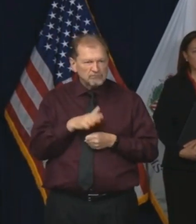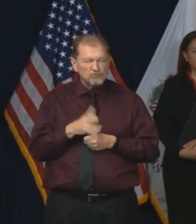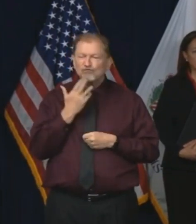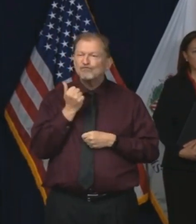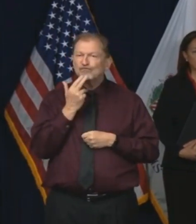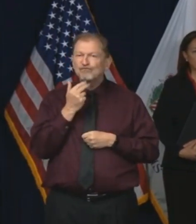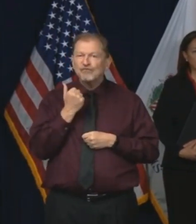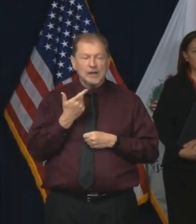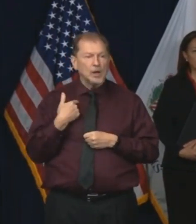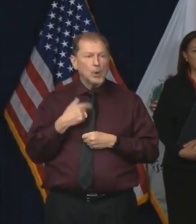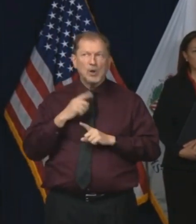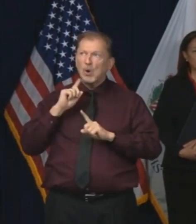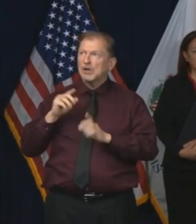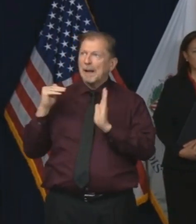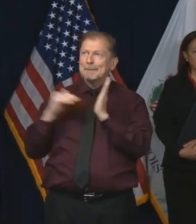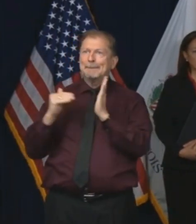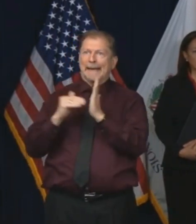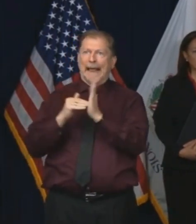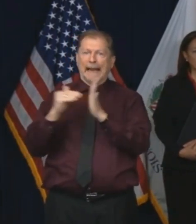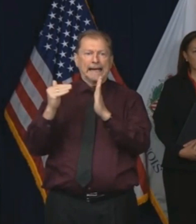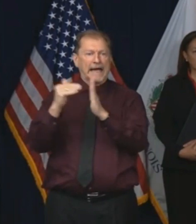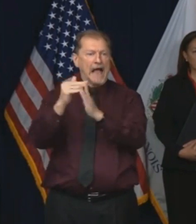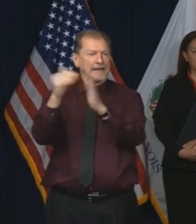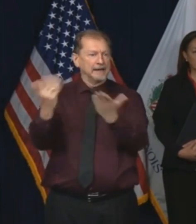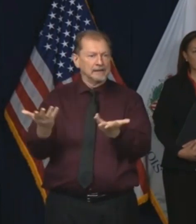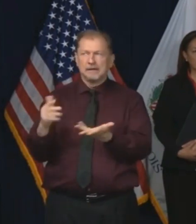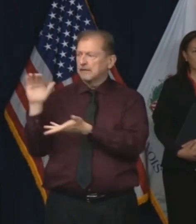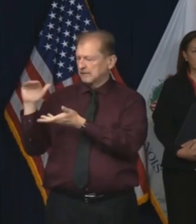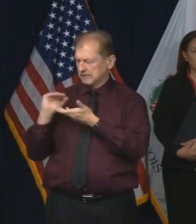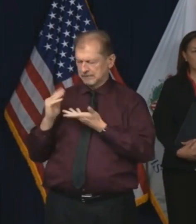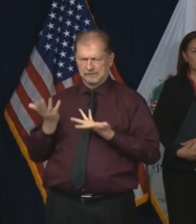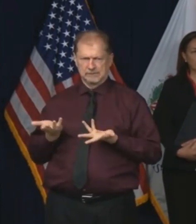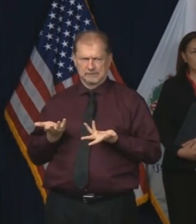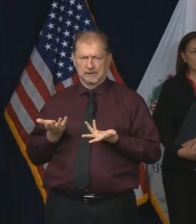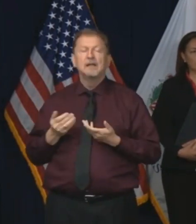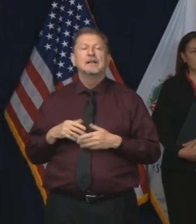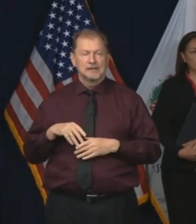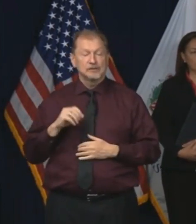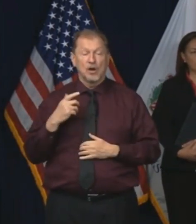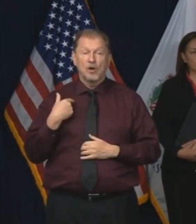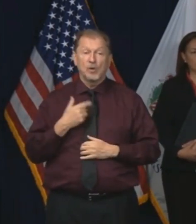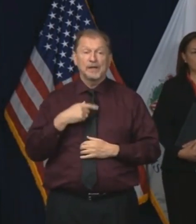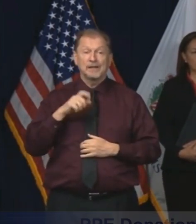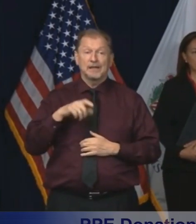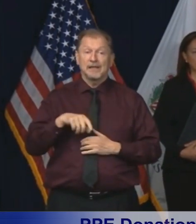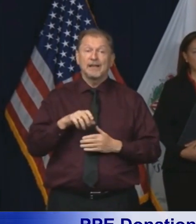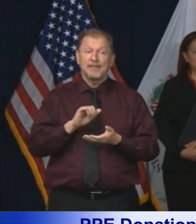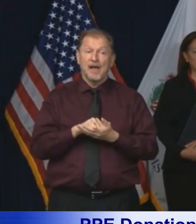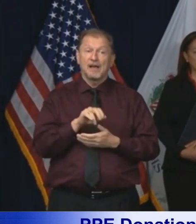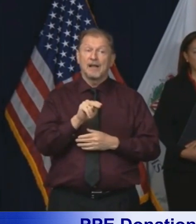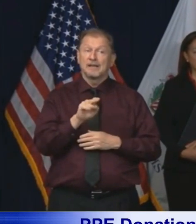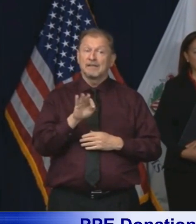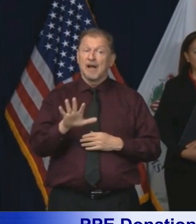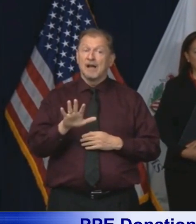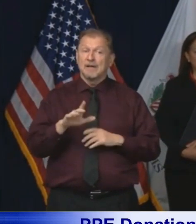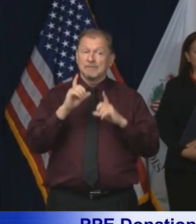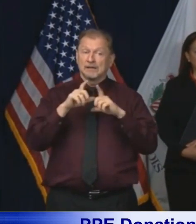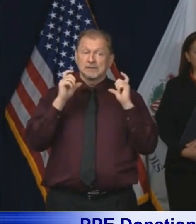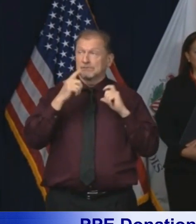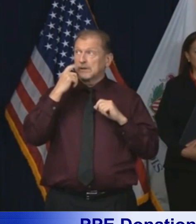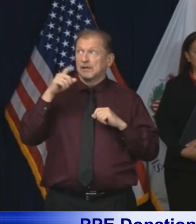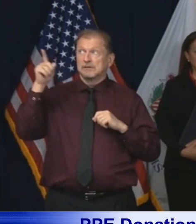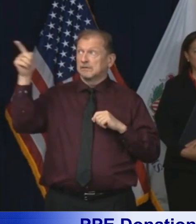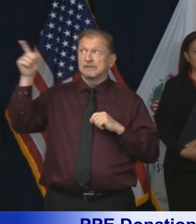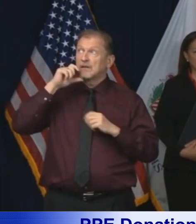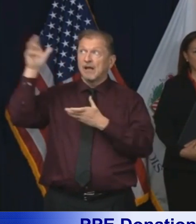Indeed, we have on order millions and millions of N95 masks. And we're going to continue to have to do that because the federal government